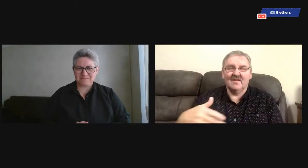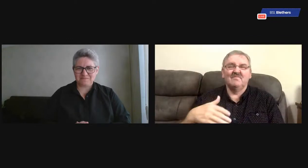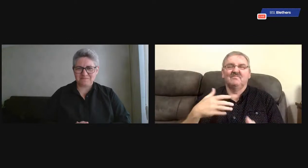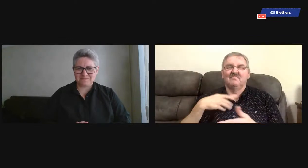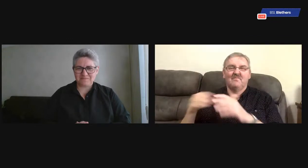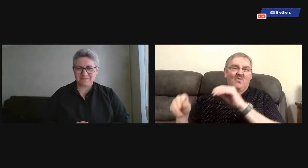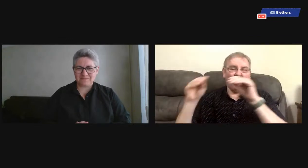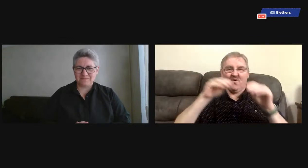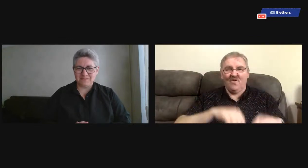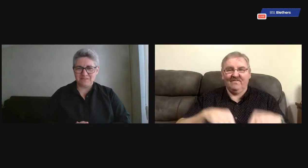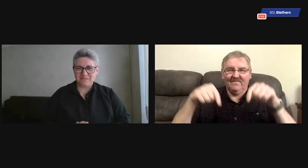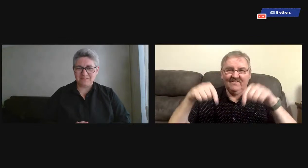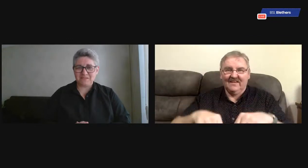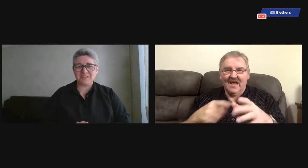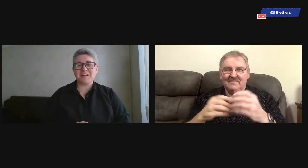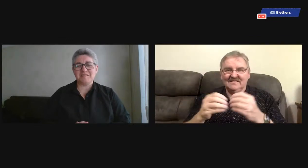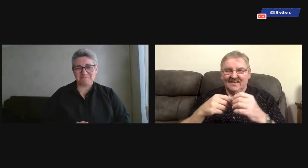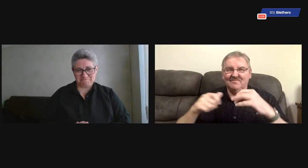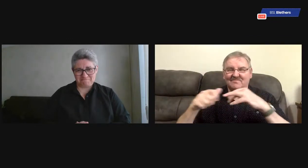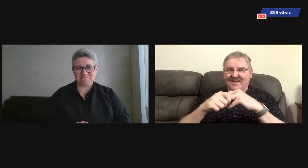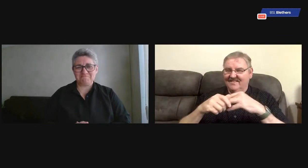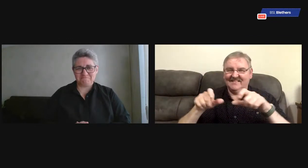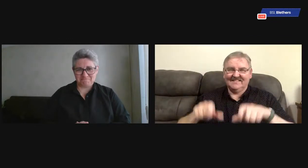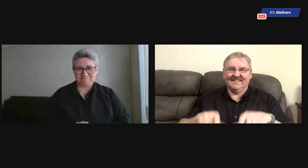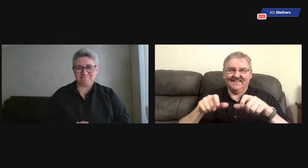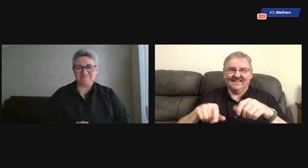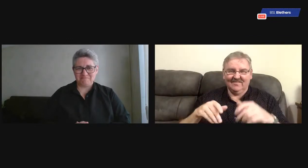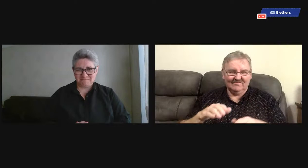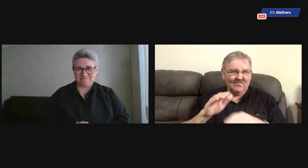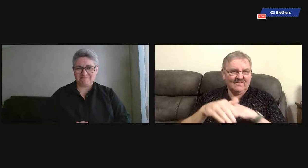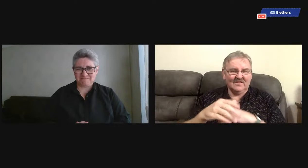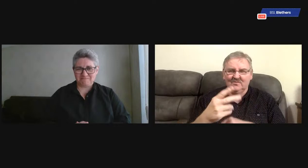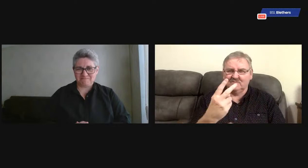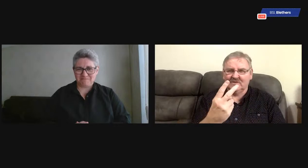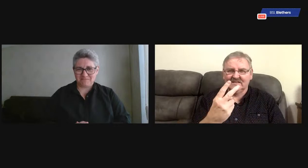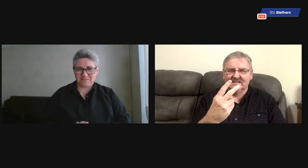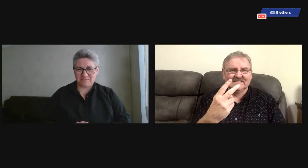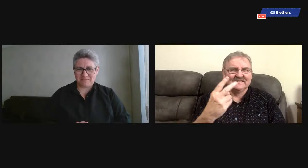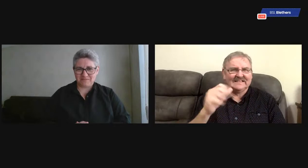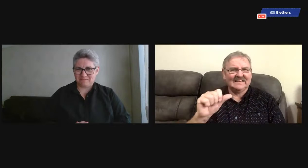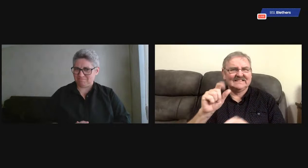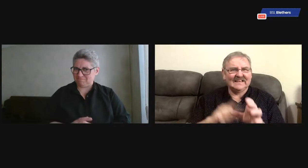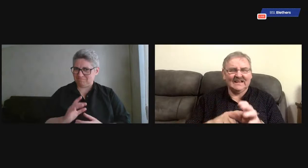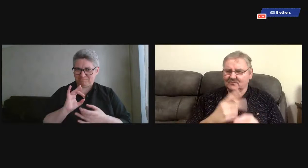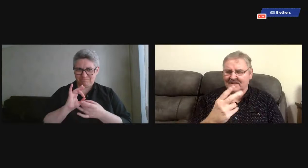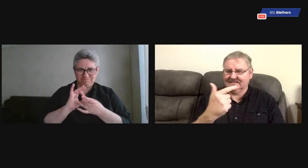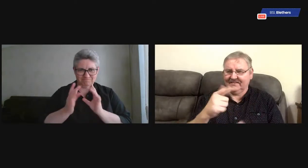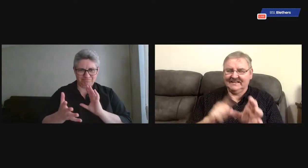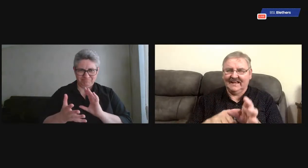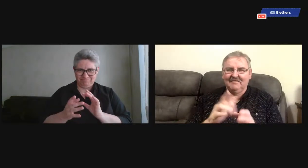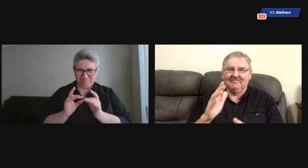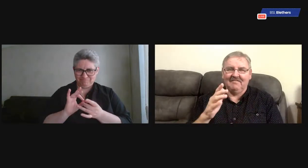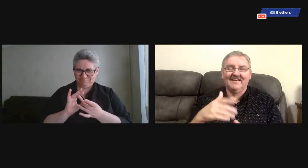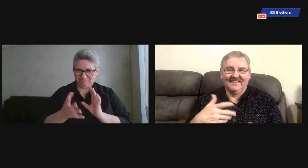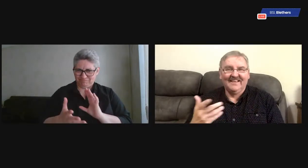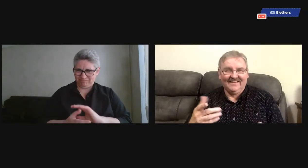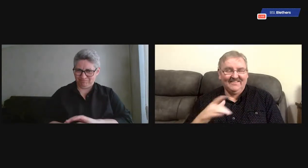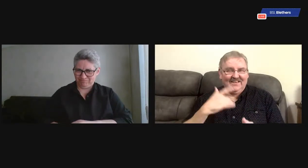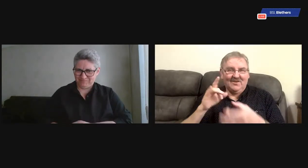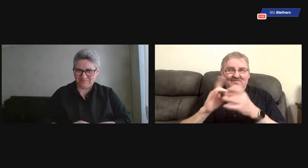Deaf Club and I was there all the time until I moved to Aberdeen and I got married. And I've been here now 26 years.